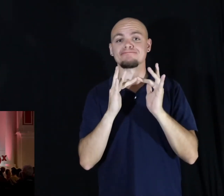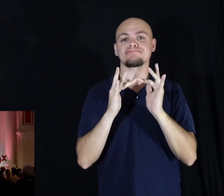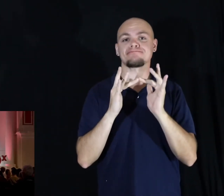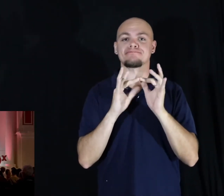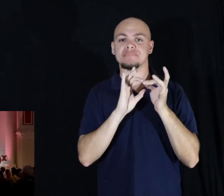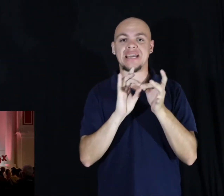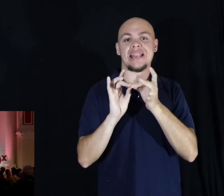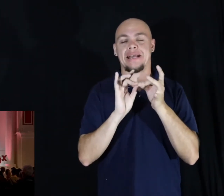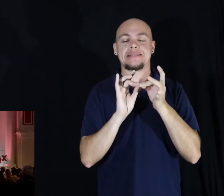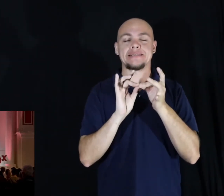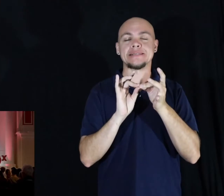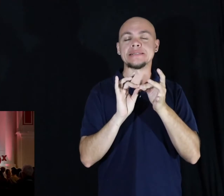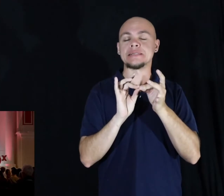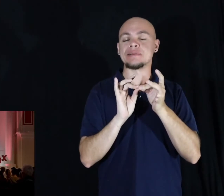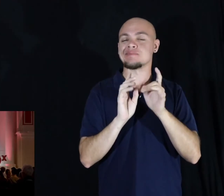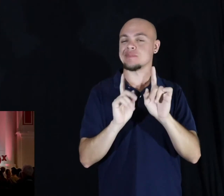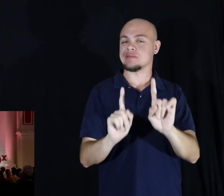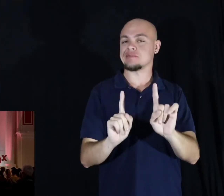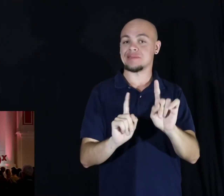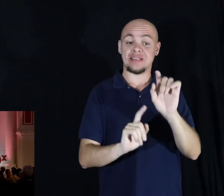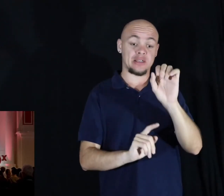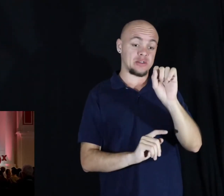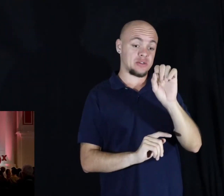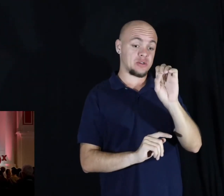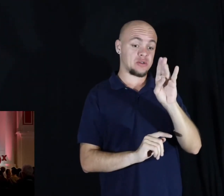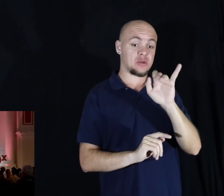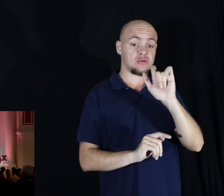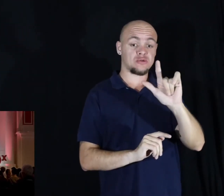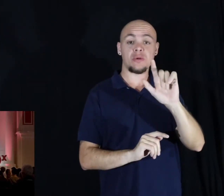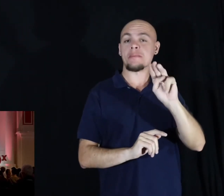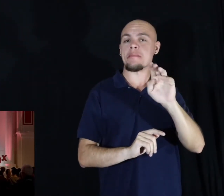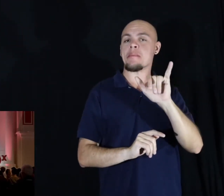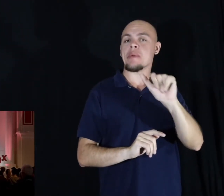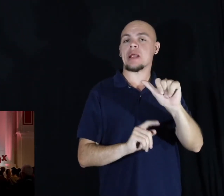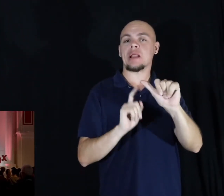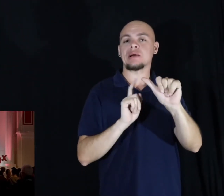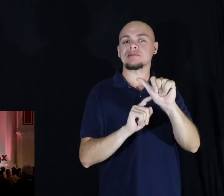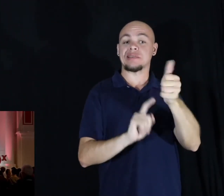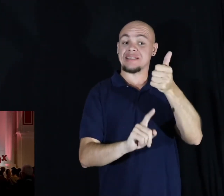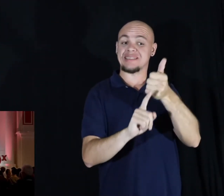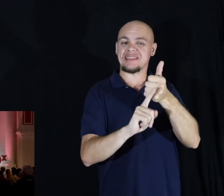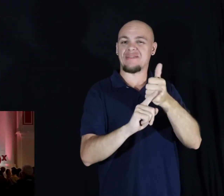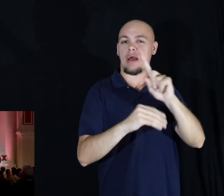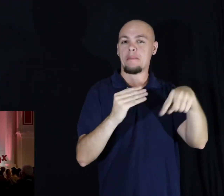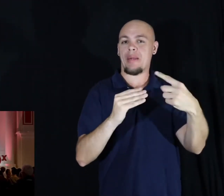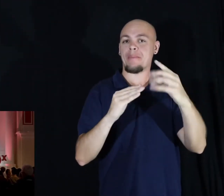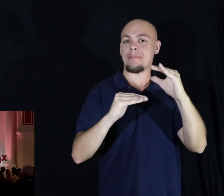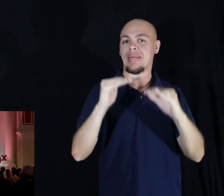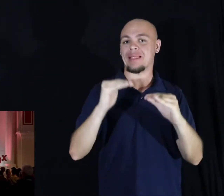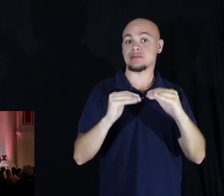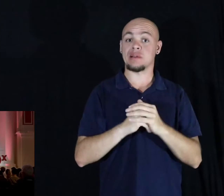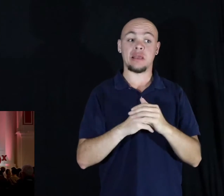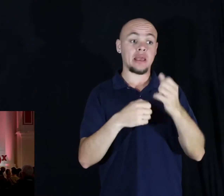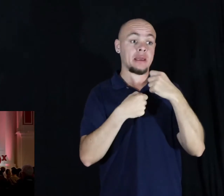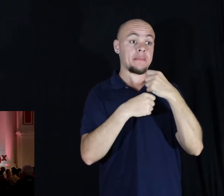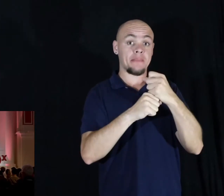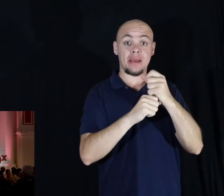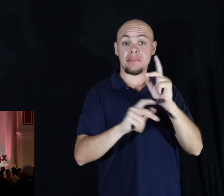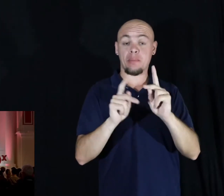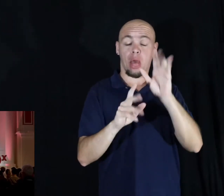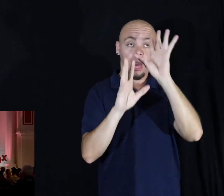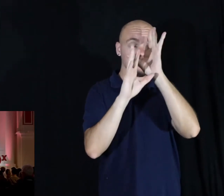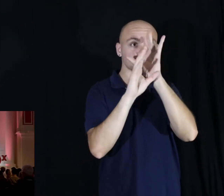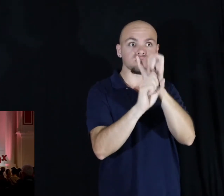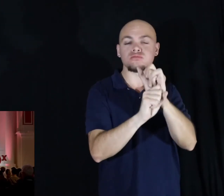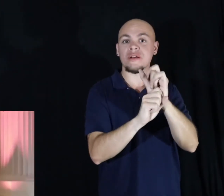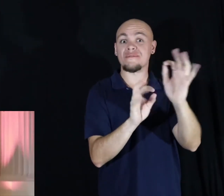believe social media is about balance. It can create a polarised society, a society addicted to perfection, a